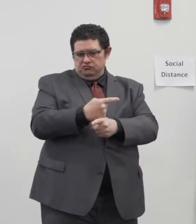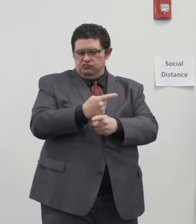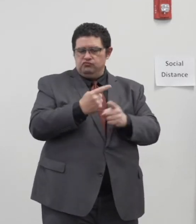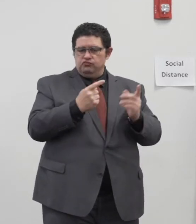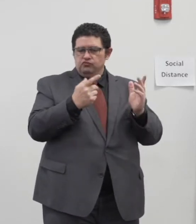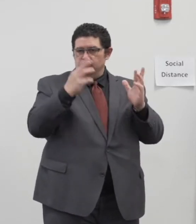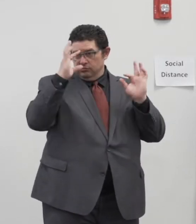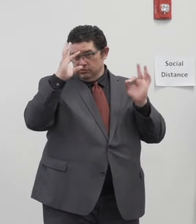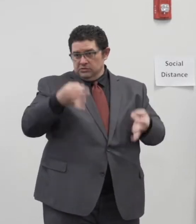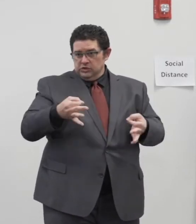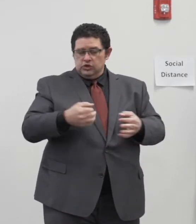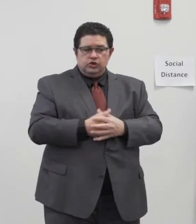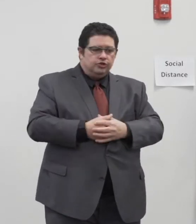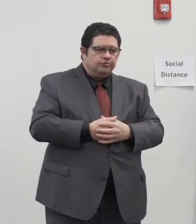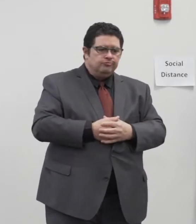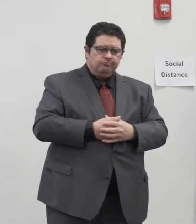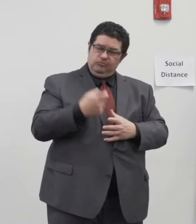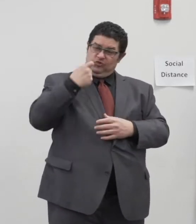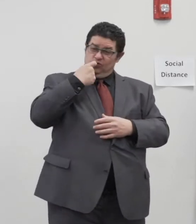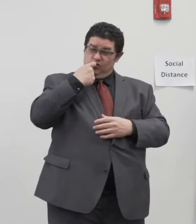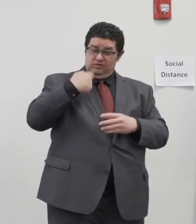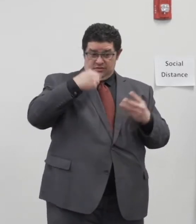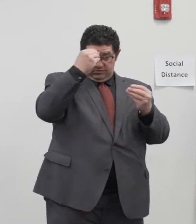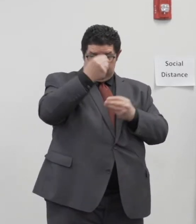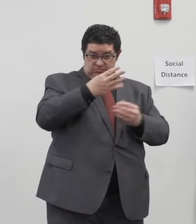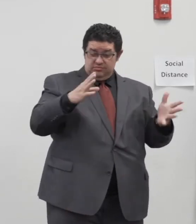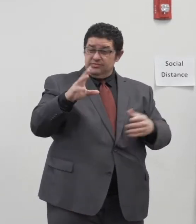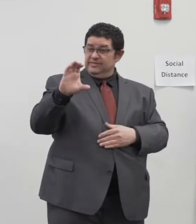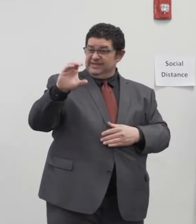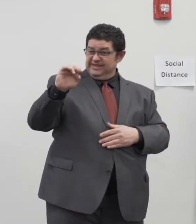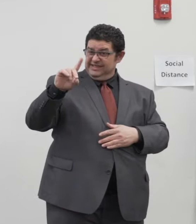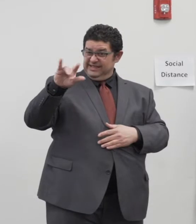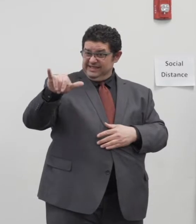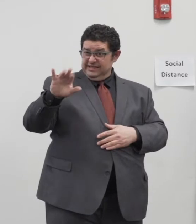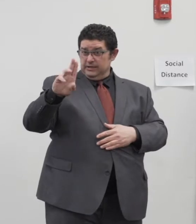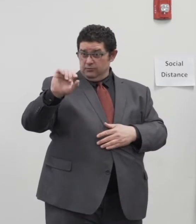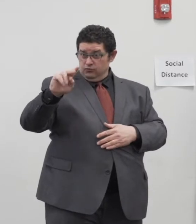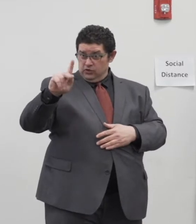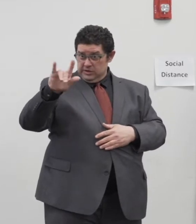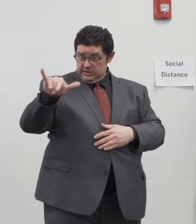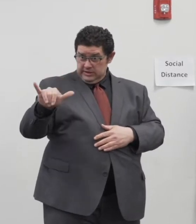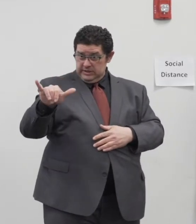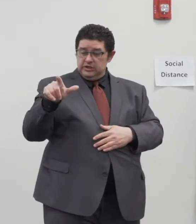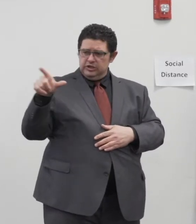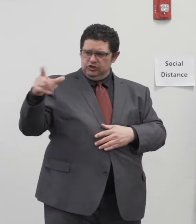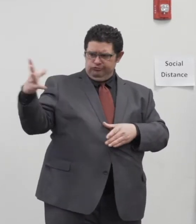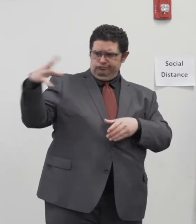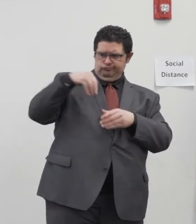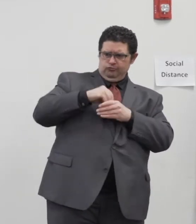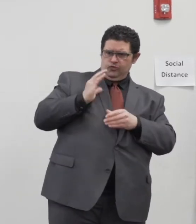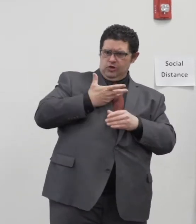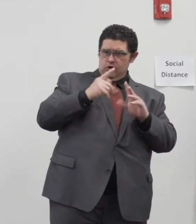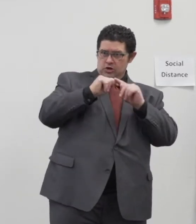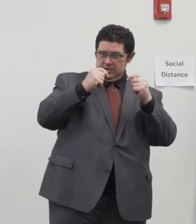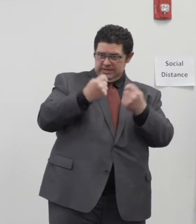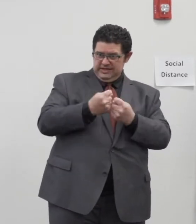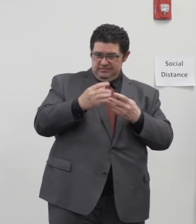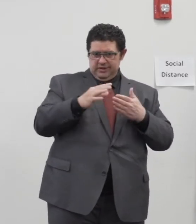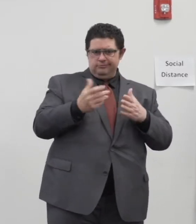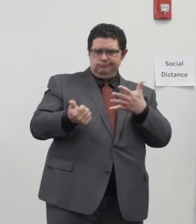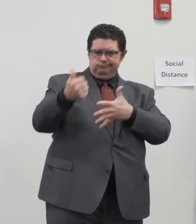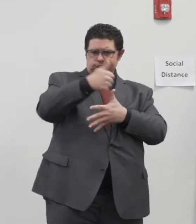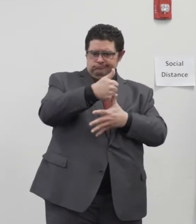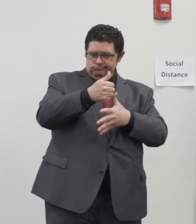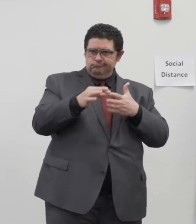Recently I announced that retired business leader Cindy Brinkley was joining our team as a lead advisor on the county care's response.